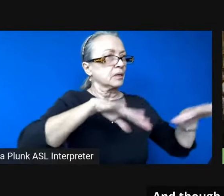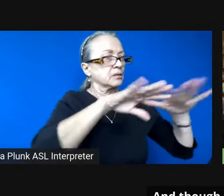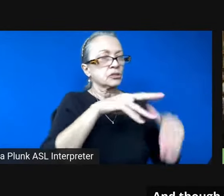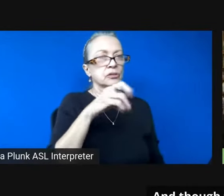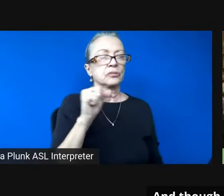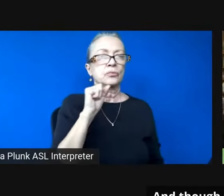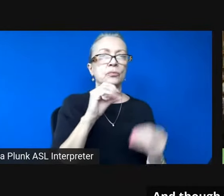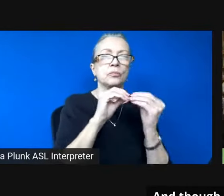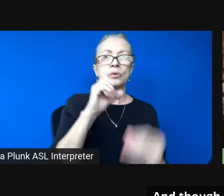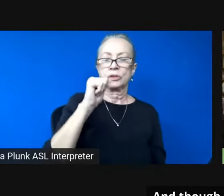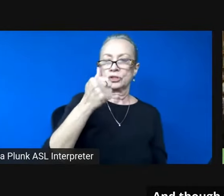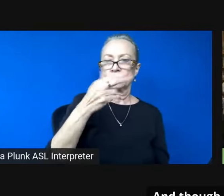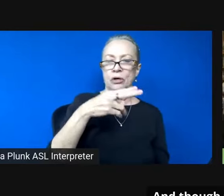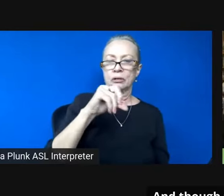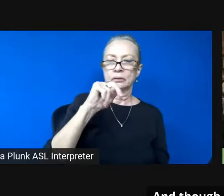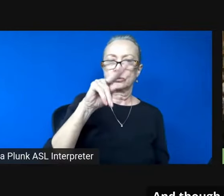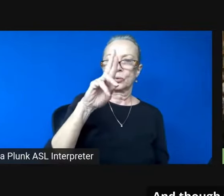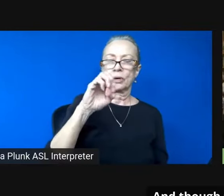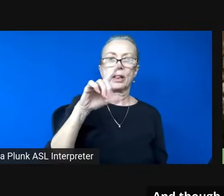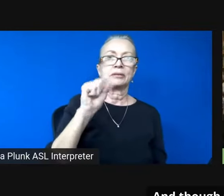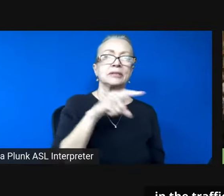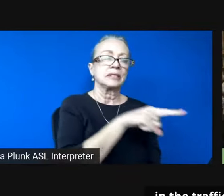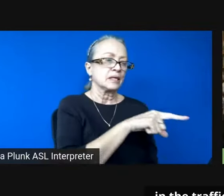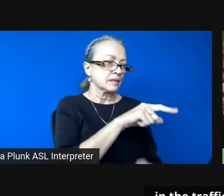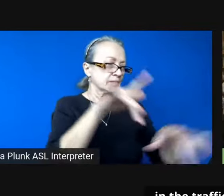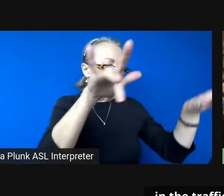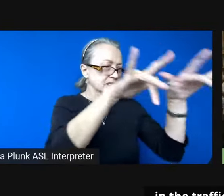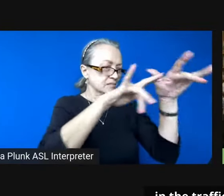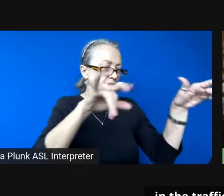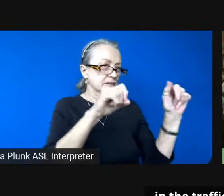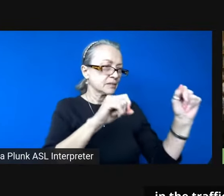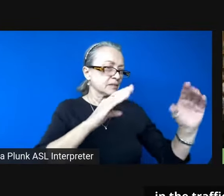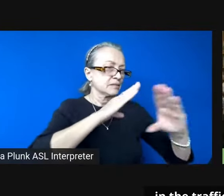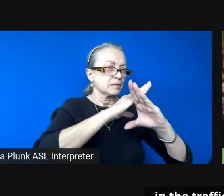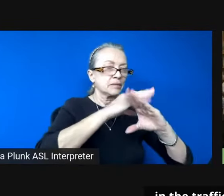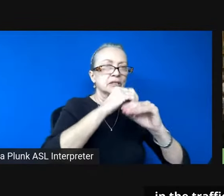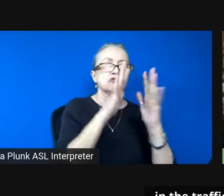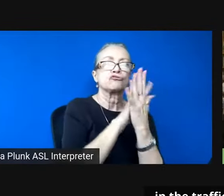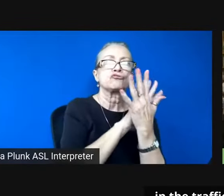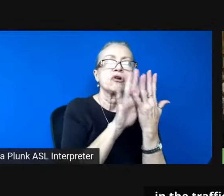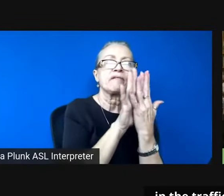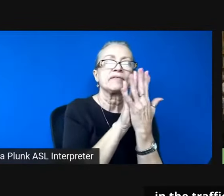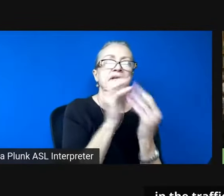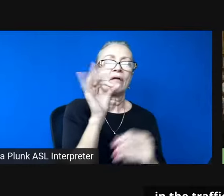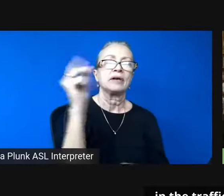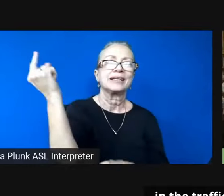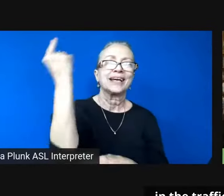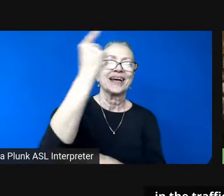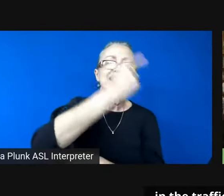this space shrinks and is obscured in the traffic of a day here